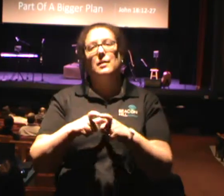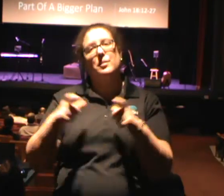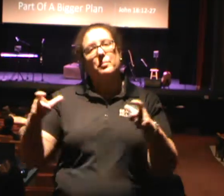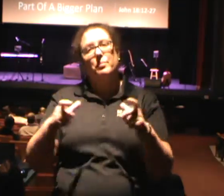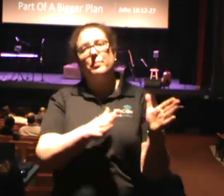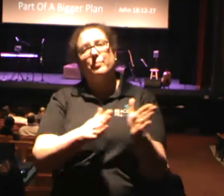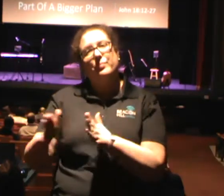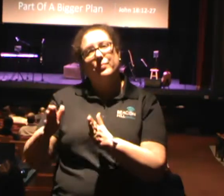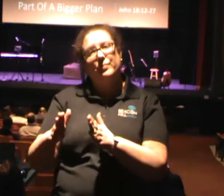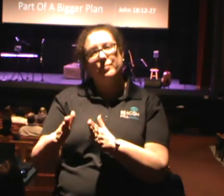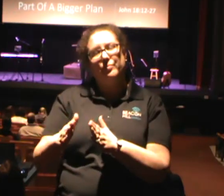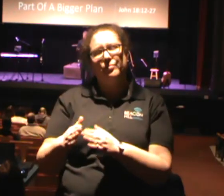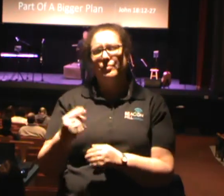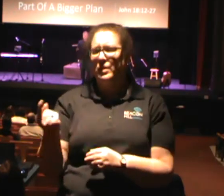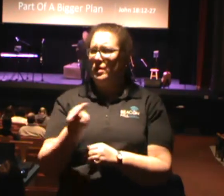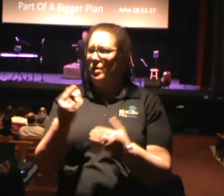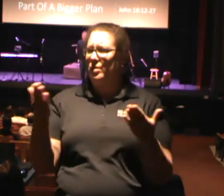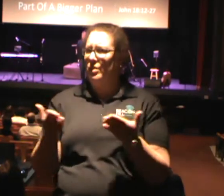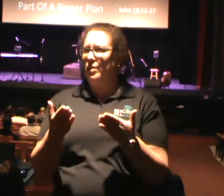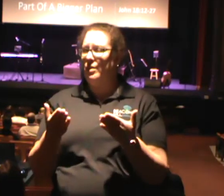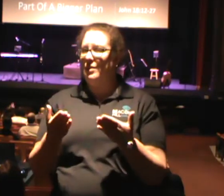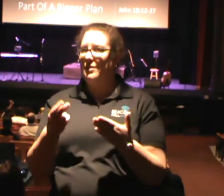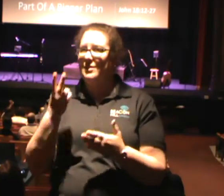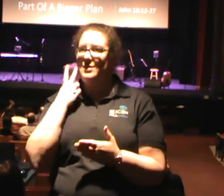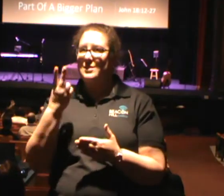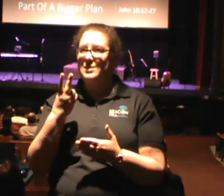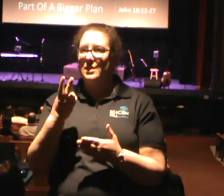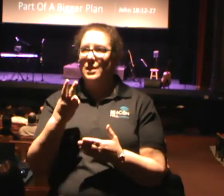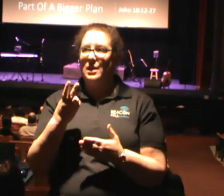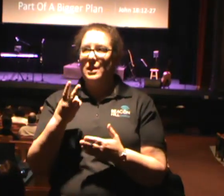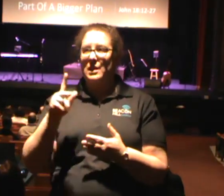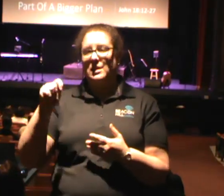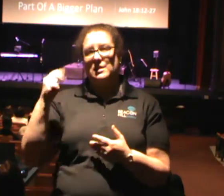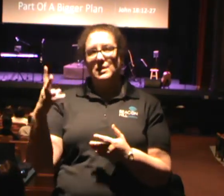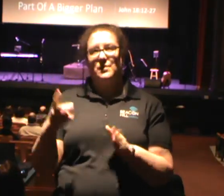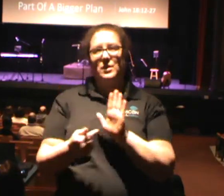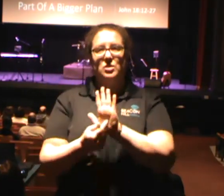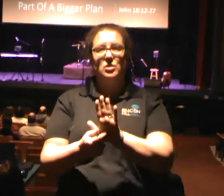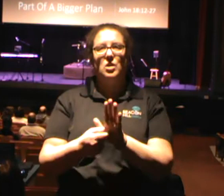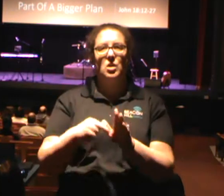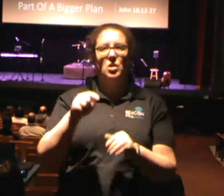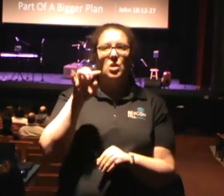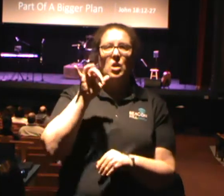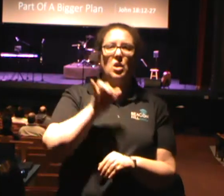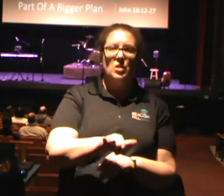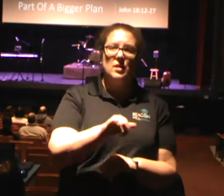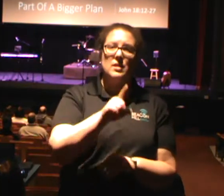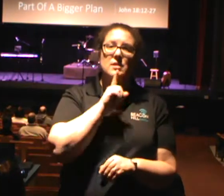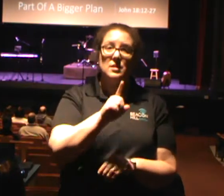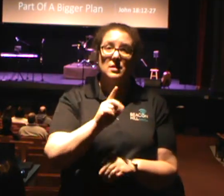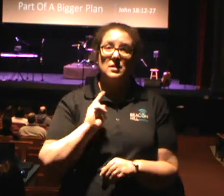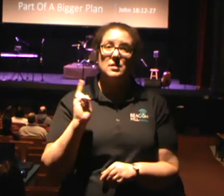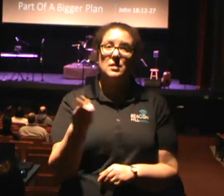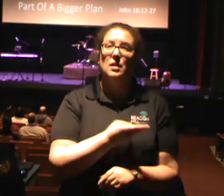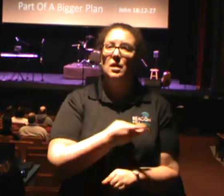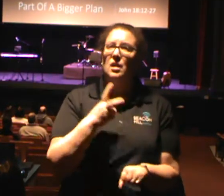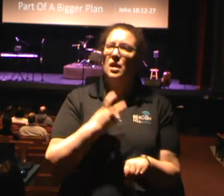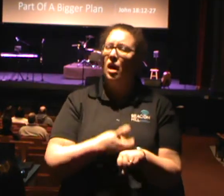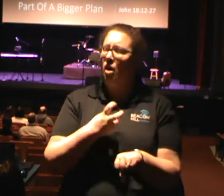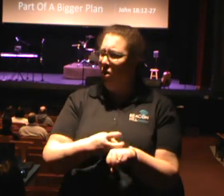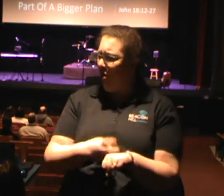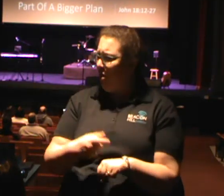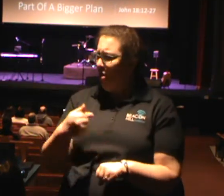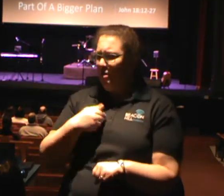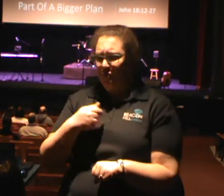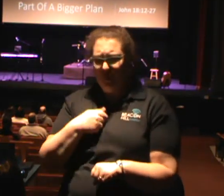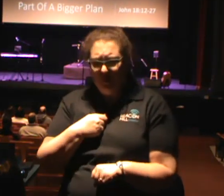anybody here watch This Is Us? You ever seen that show This Is Us? It is so hard for me to keep up with because